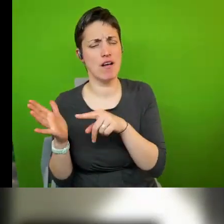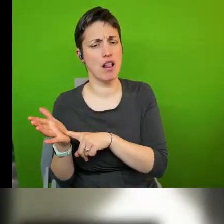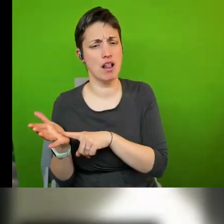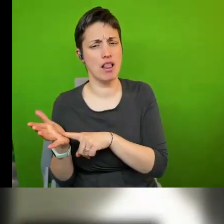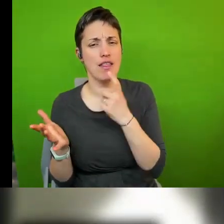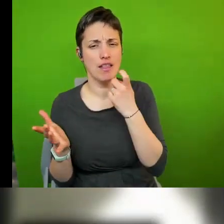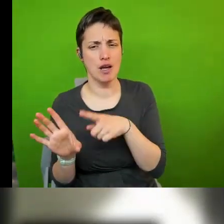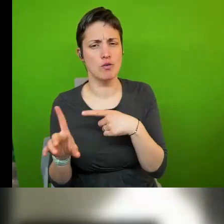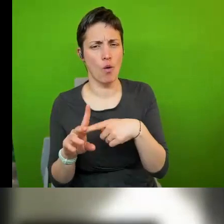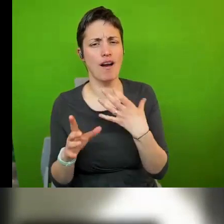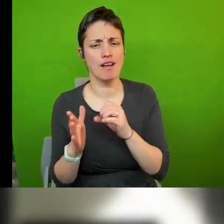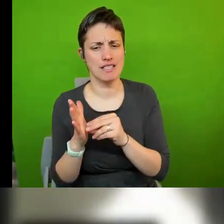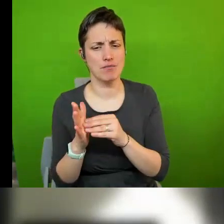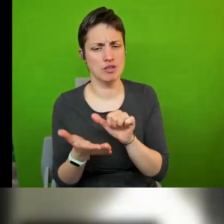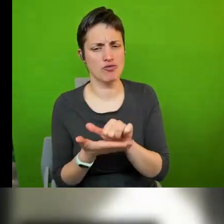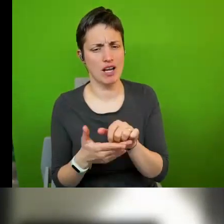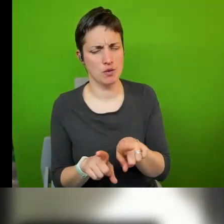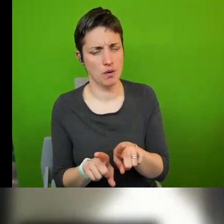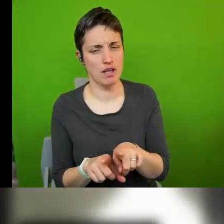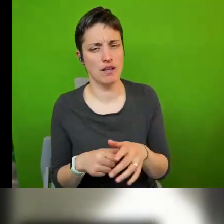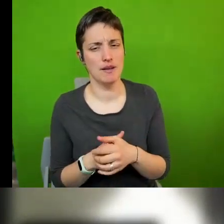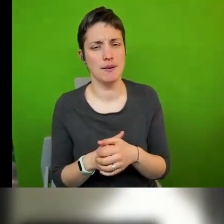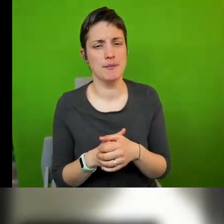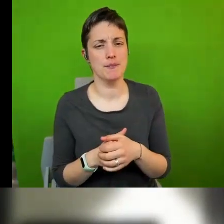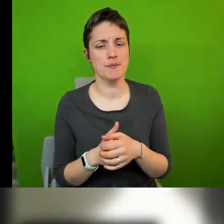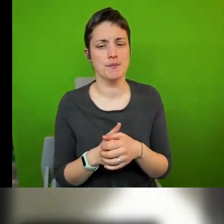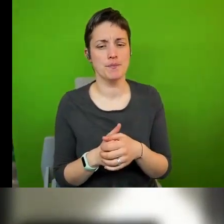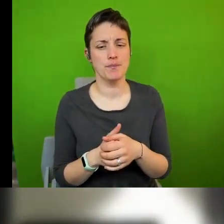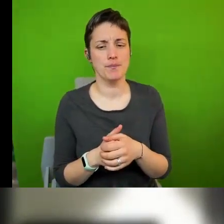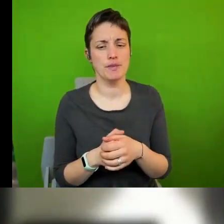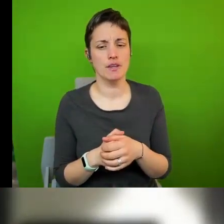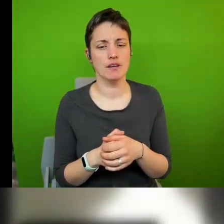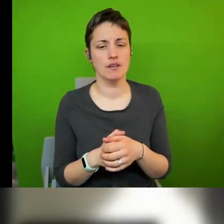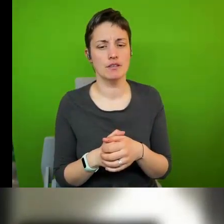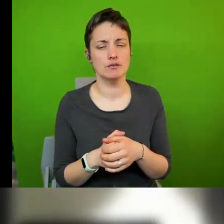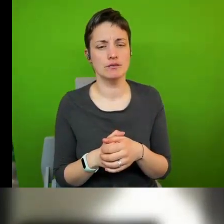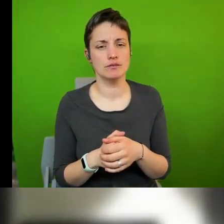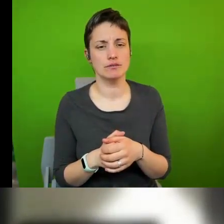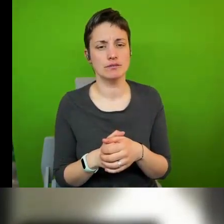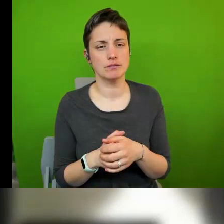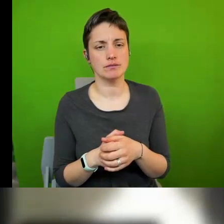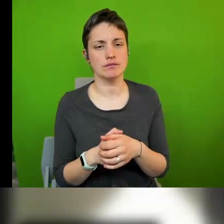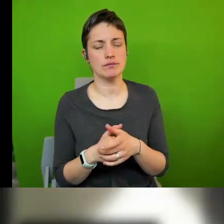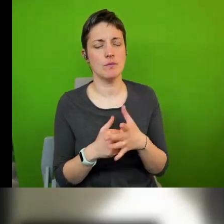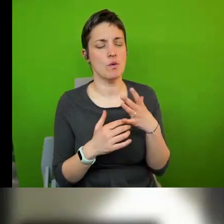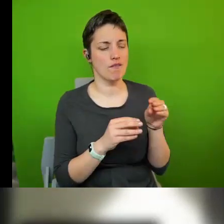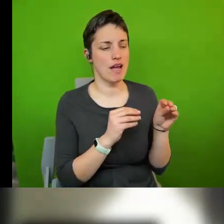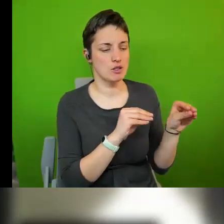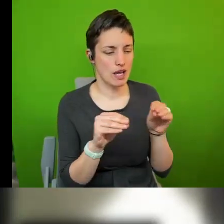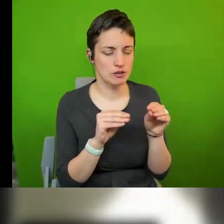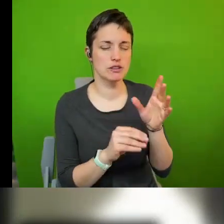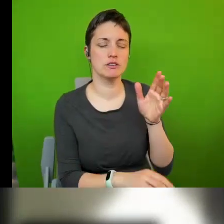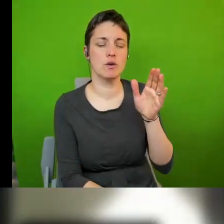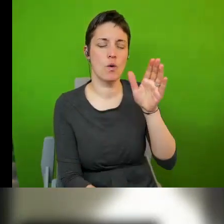as well that uh there is also this element of um educational and academic entities